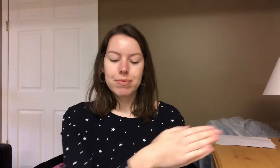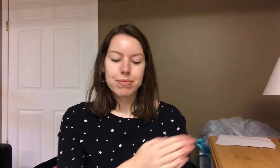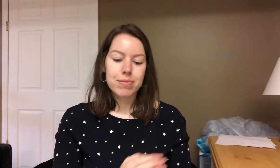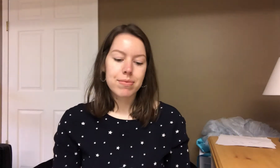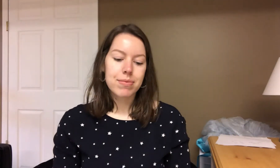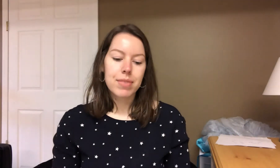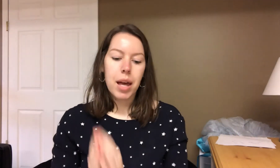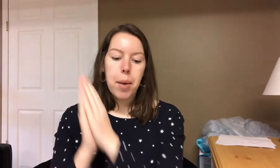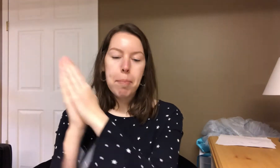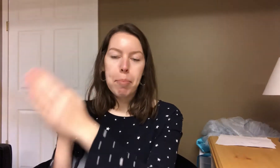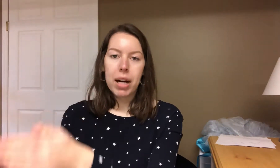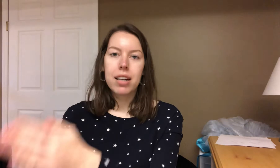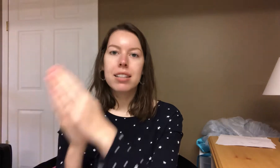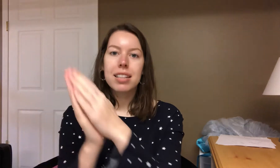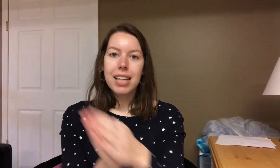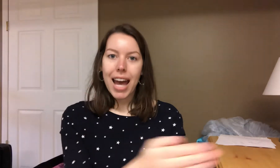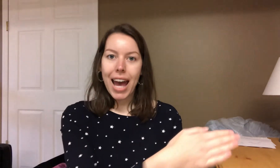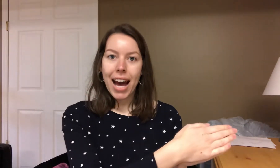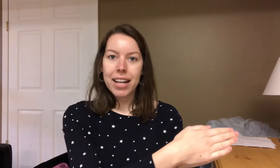P-ack.